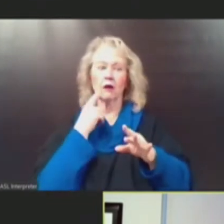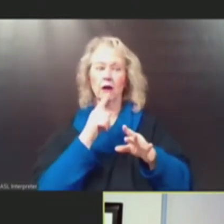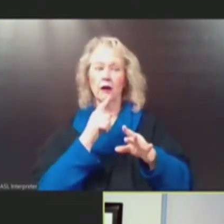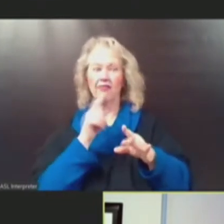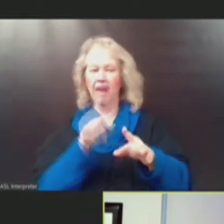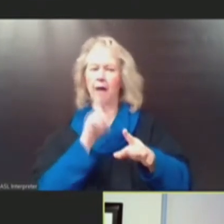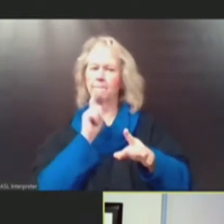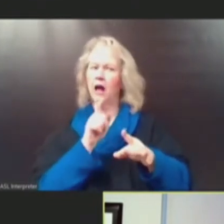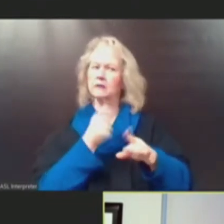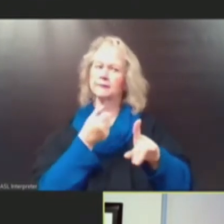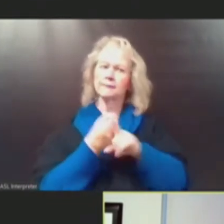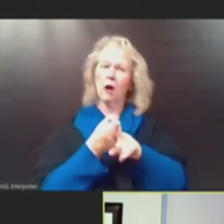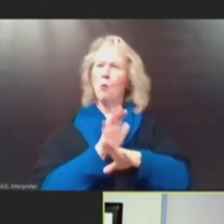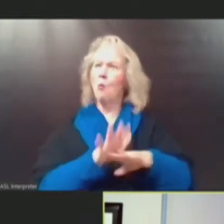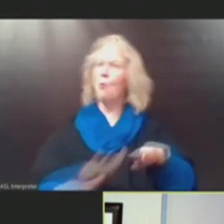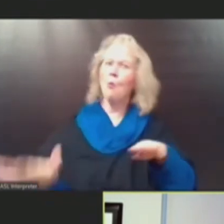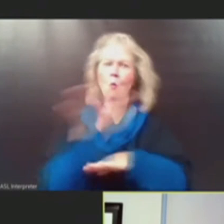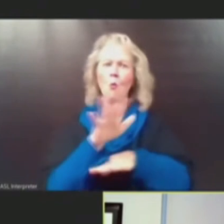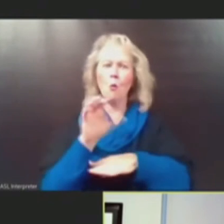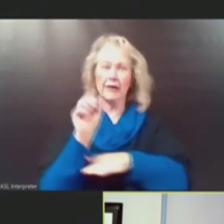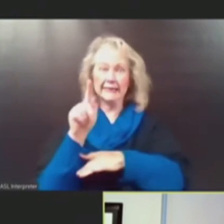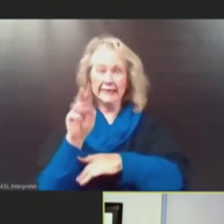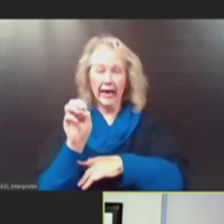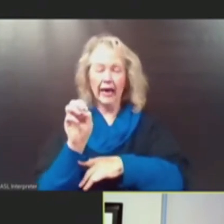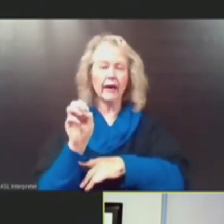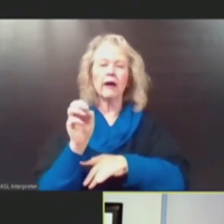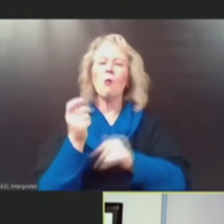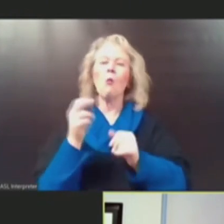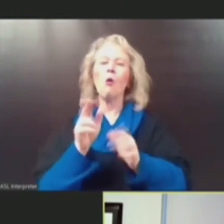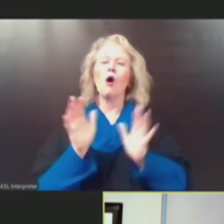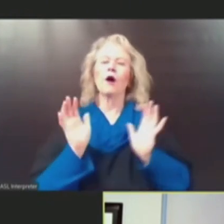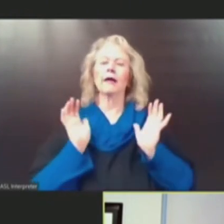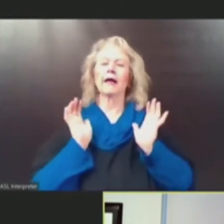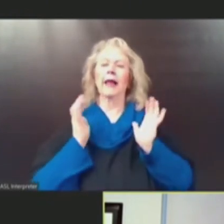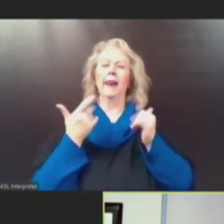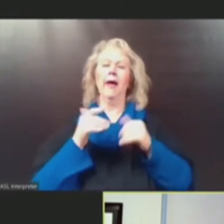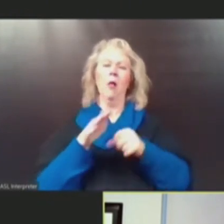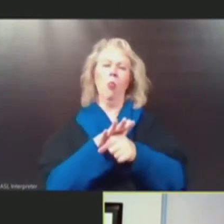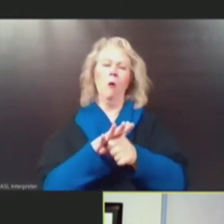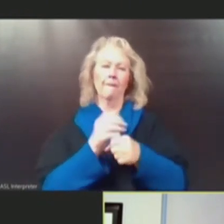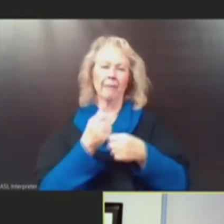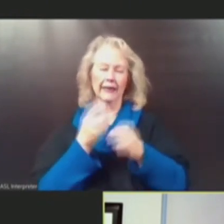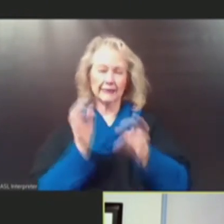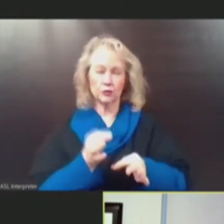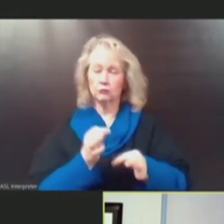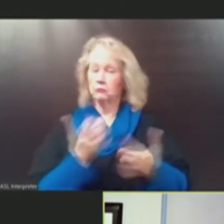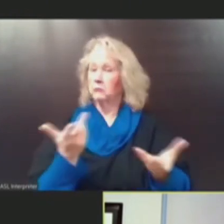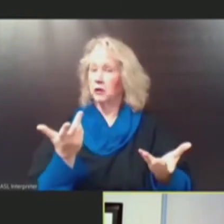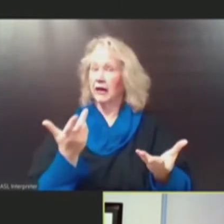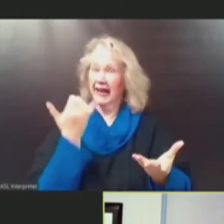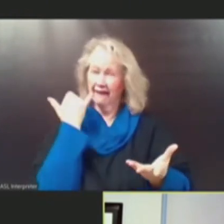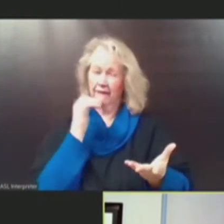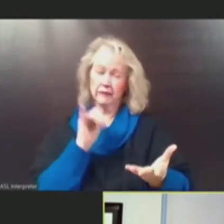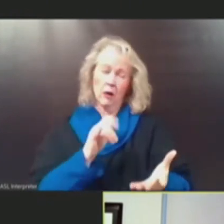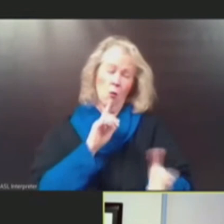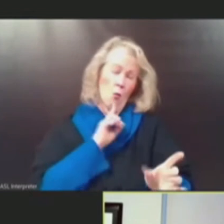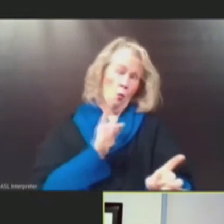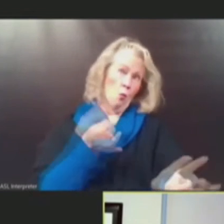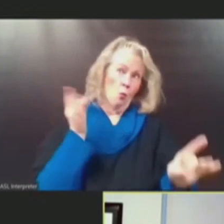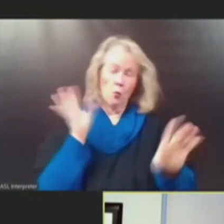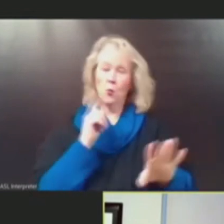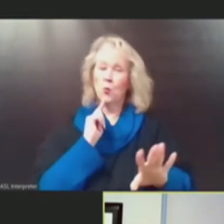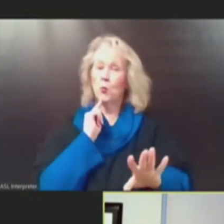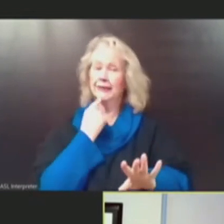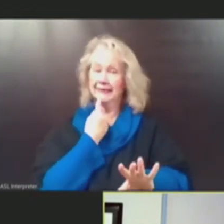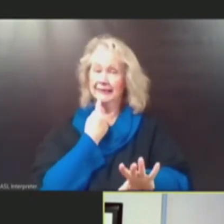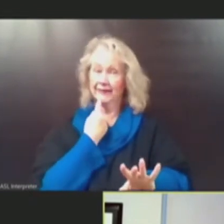and when to pull back and allow those decisions to be made more at the local level. So if something is so severe where that needs